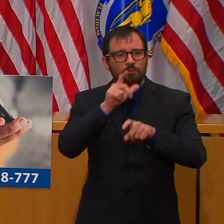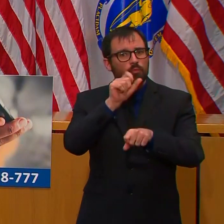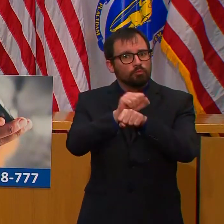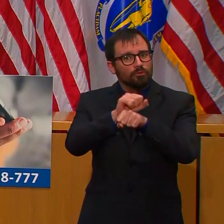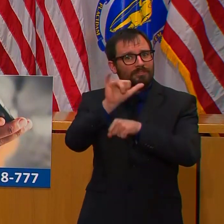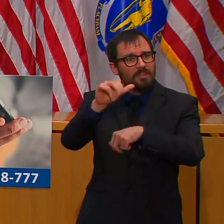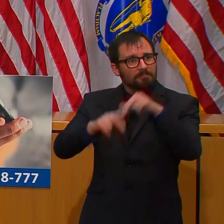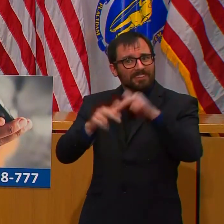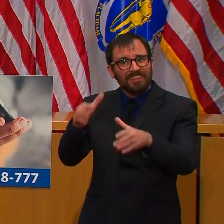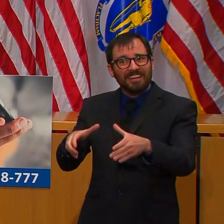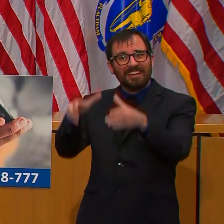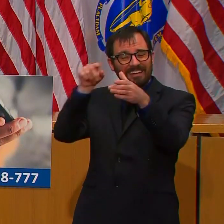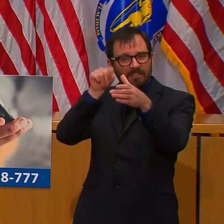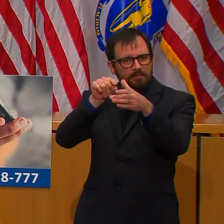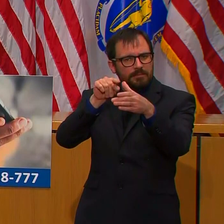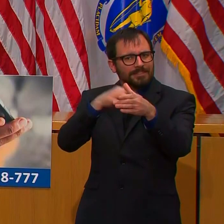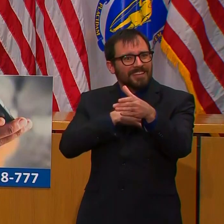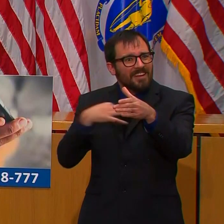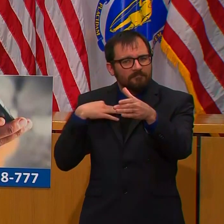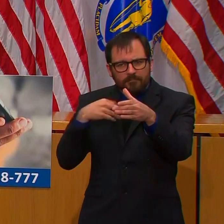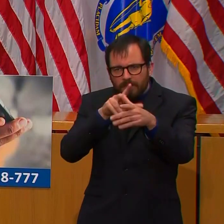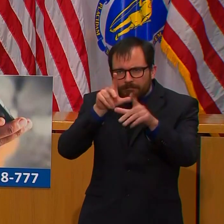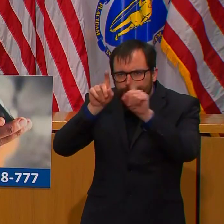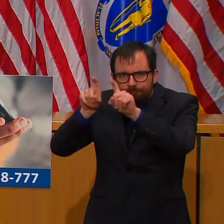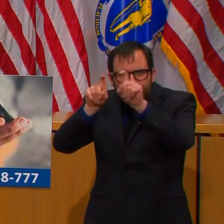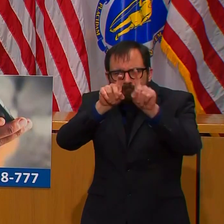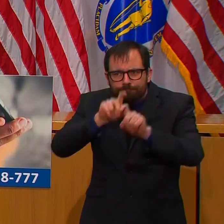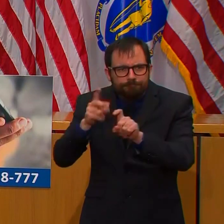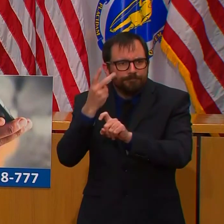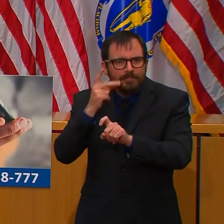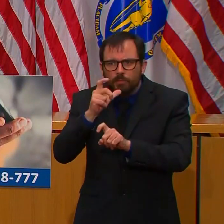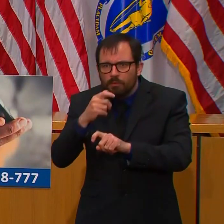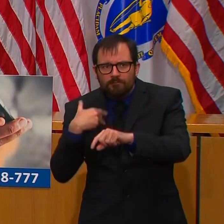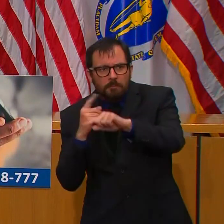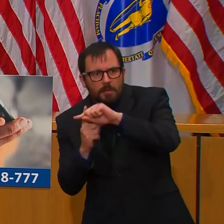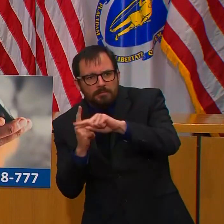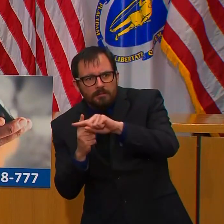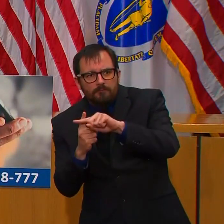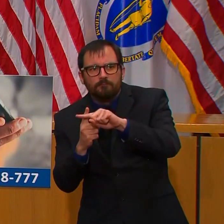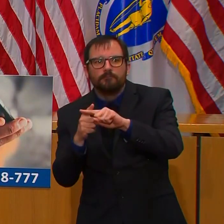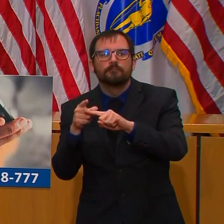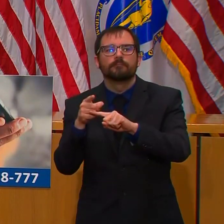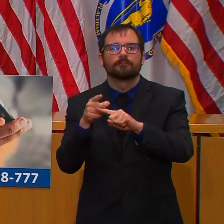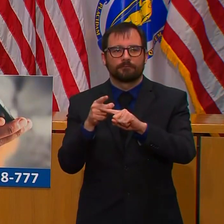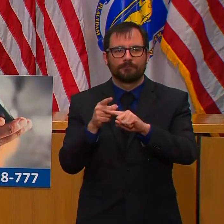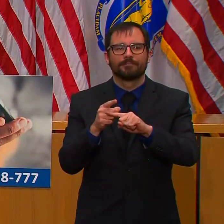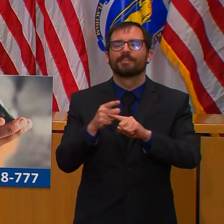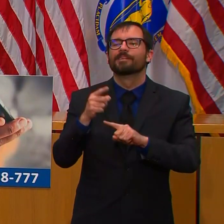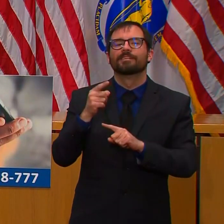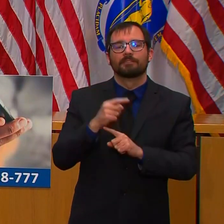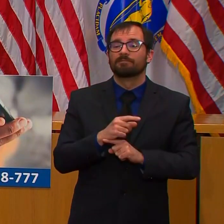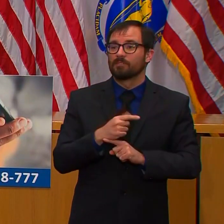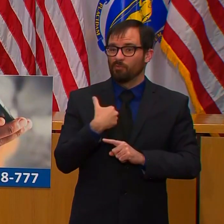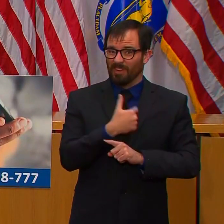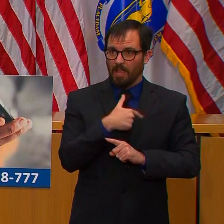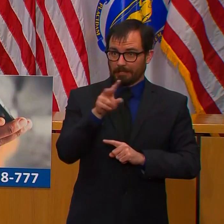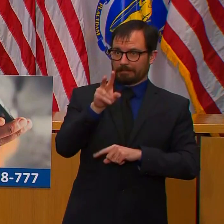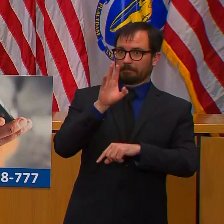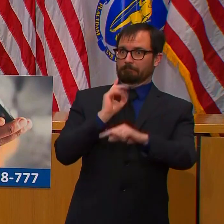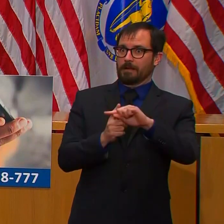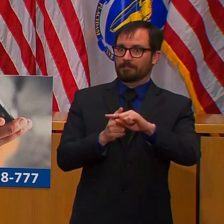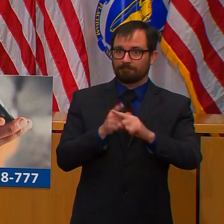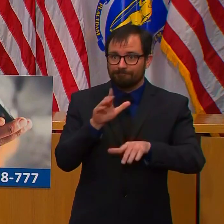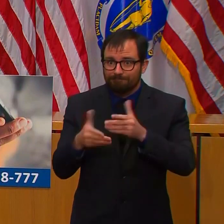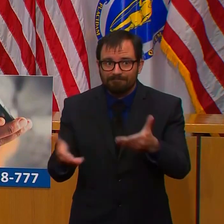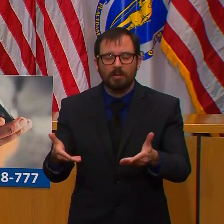wide variety of available resources to help them. This includes the National Guard, resources from the state's personal protective